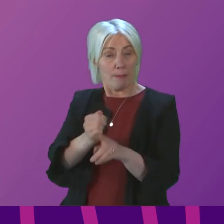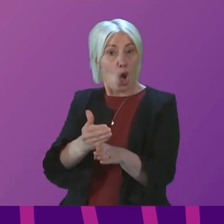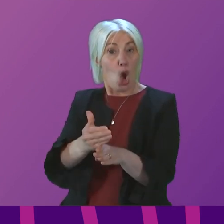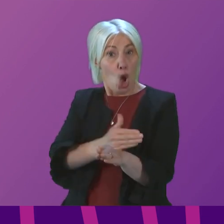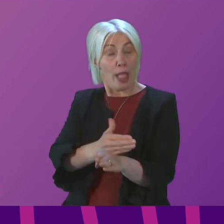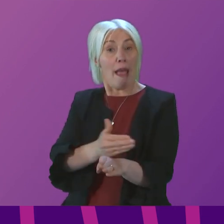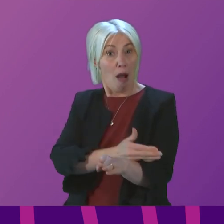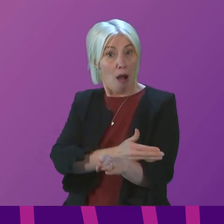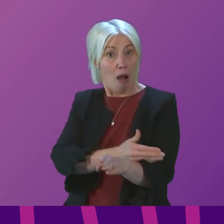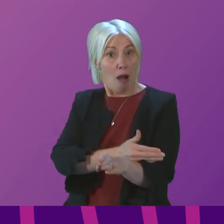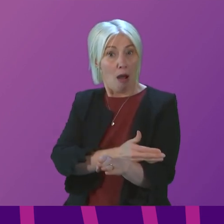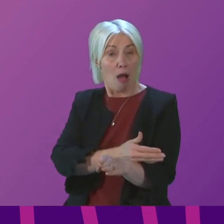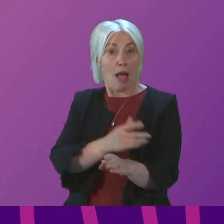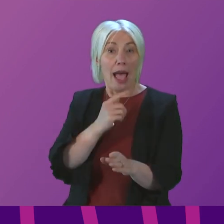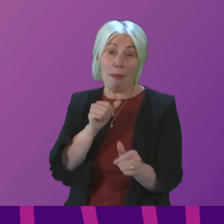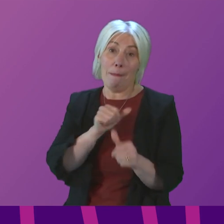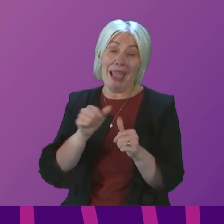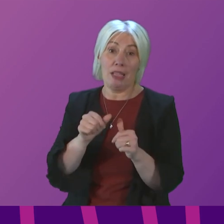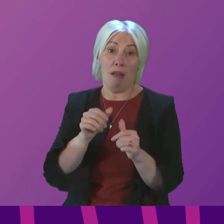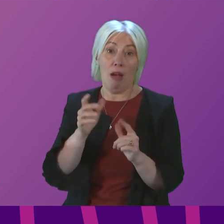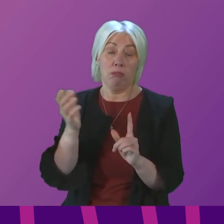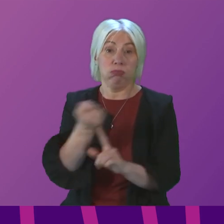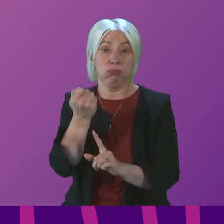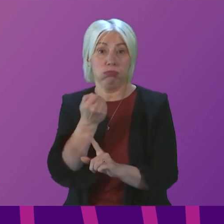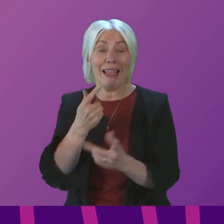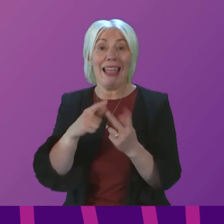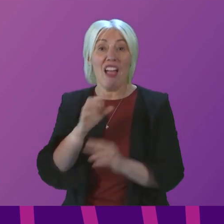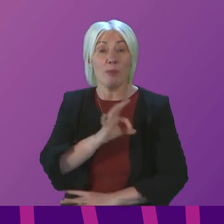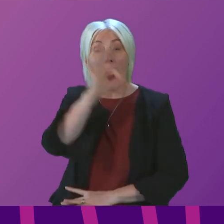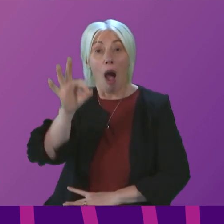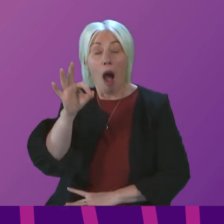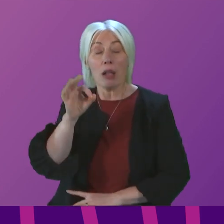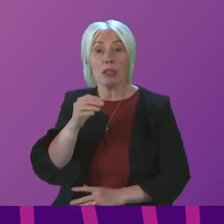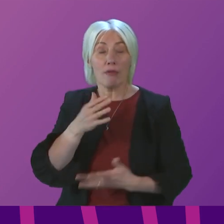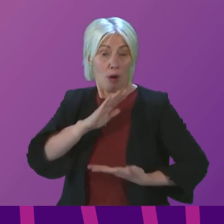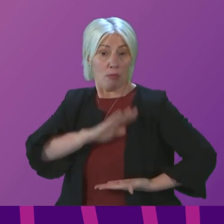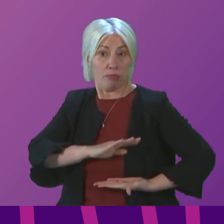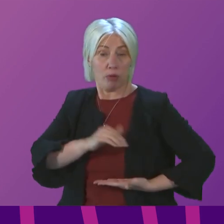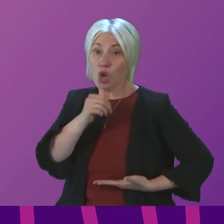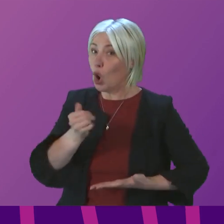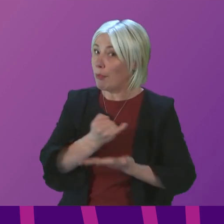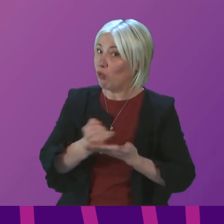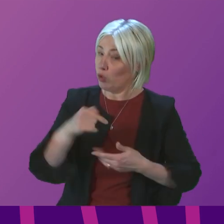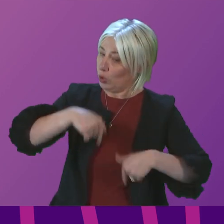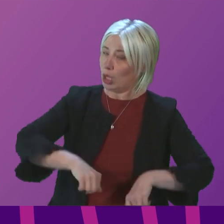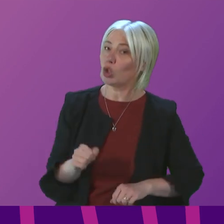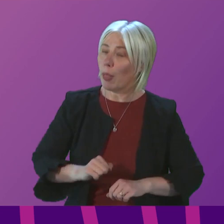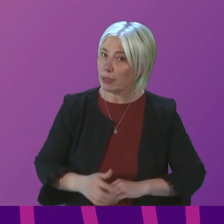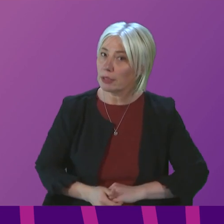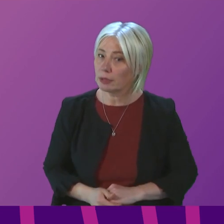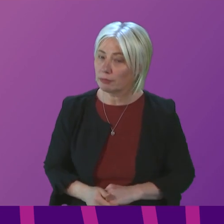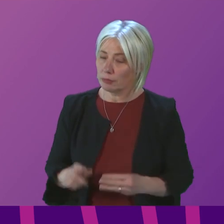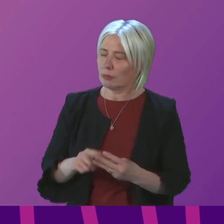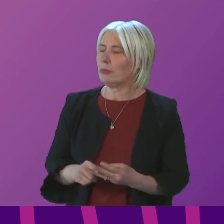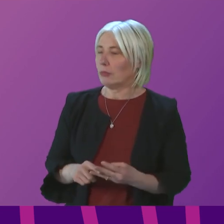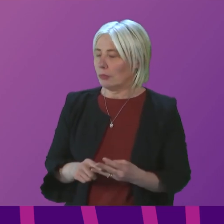much earlier, and with a much more favourable outcome, if her request for screening had not been refused in Scotland? First Minister. These are